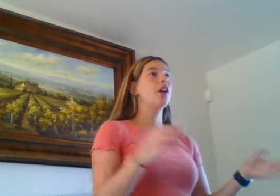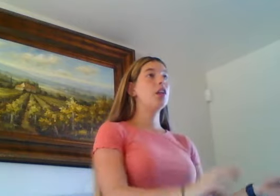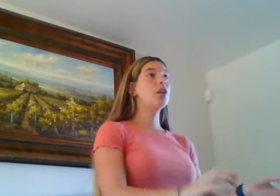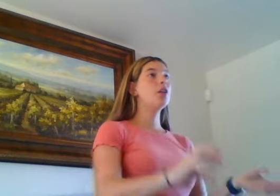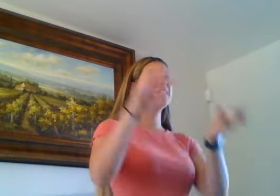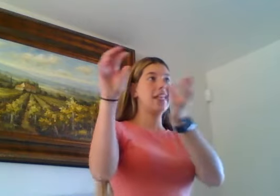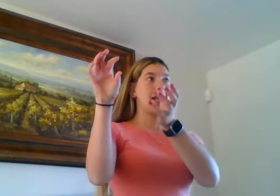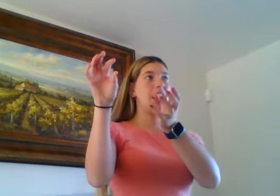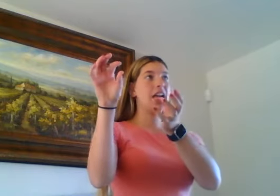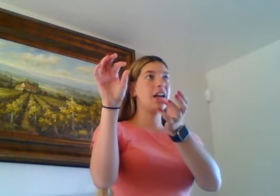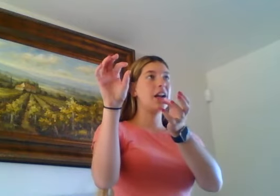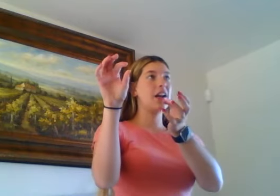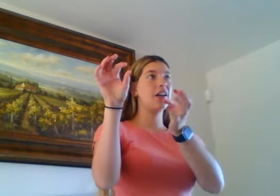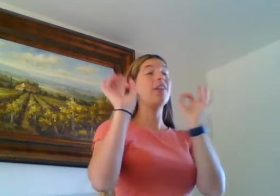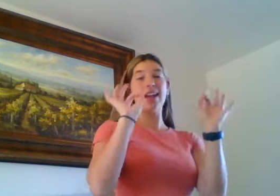Understand. Great.